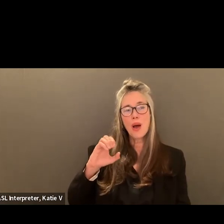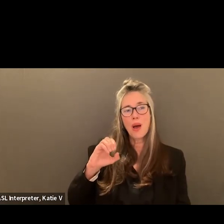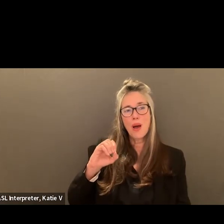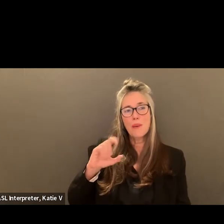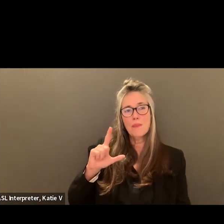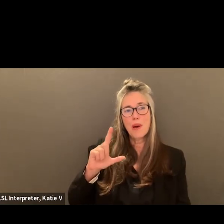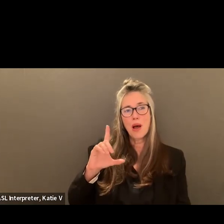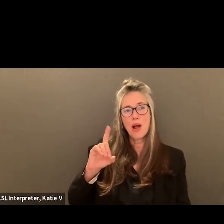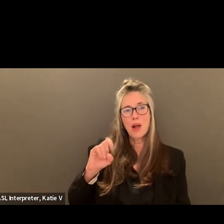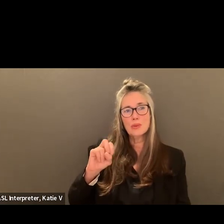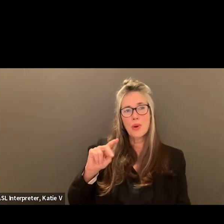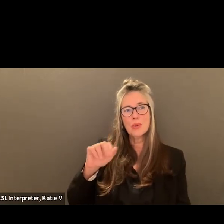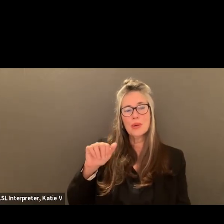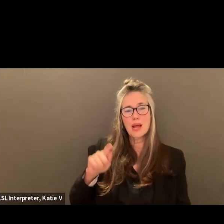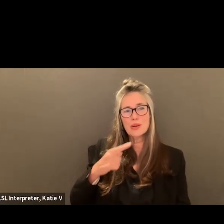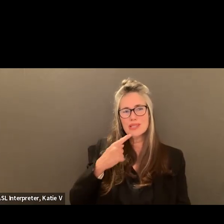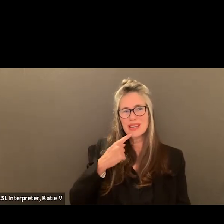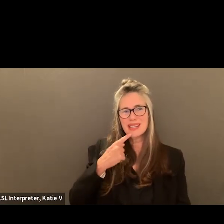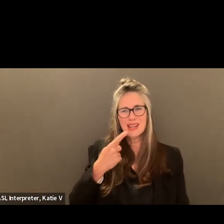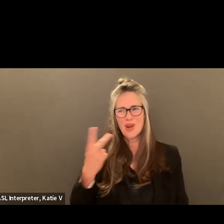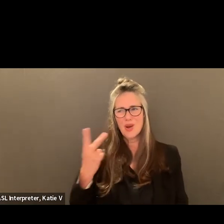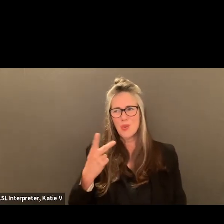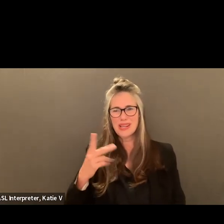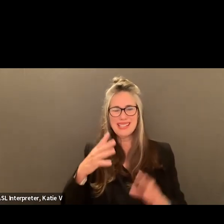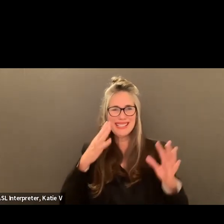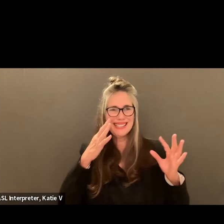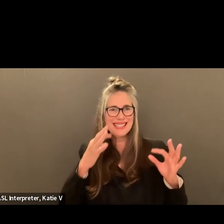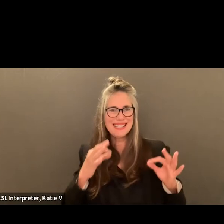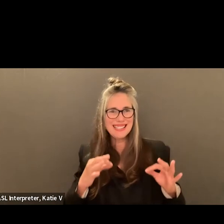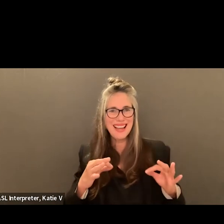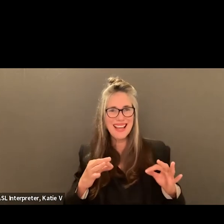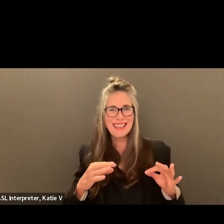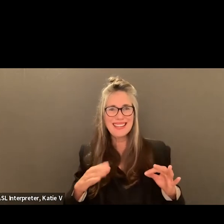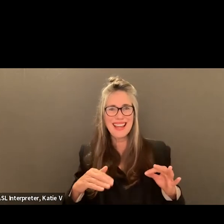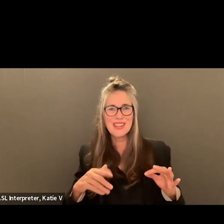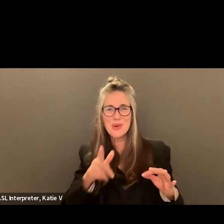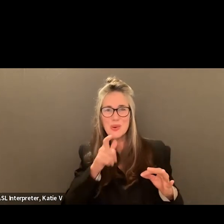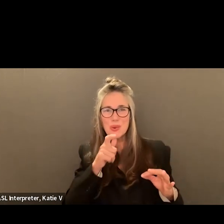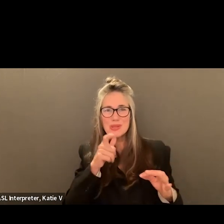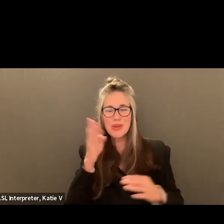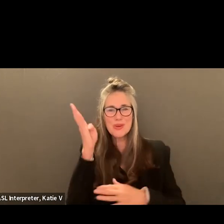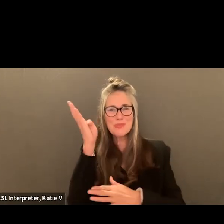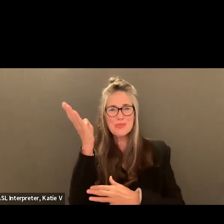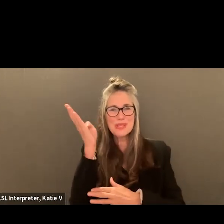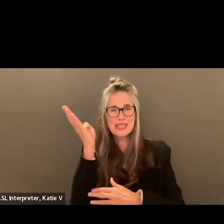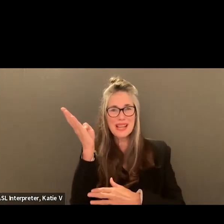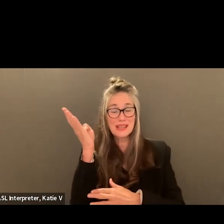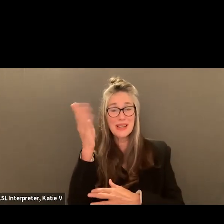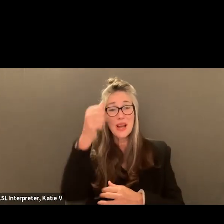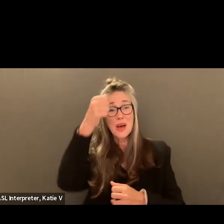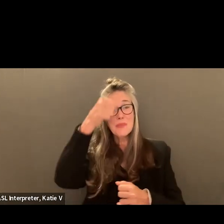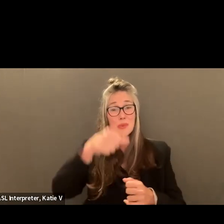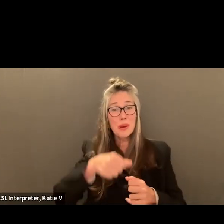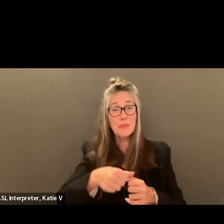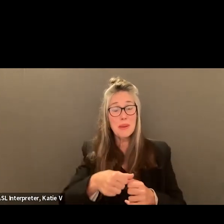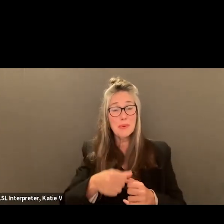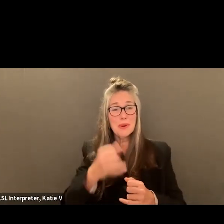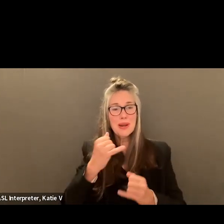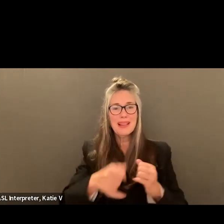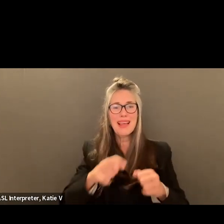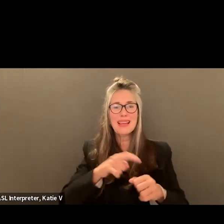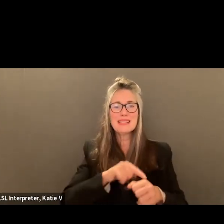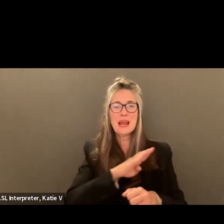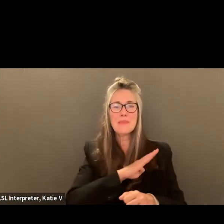last meeting, that we were going to bring you the process items for this